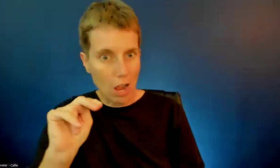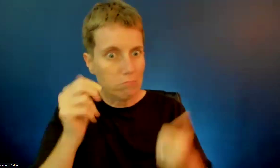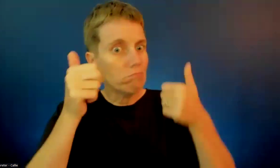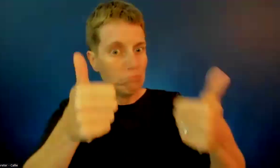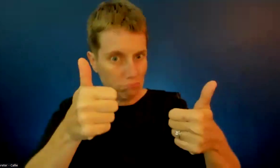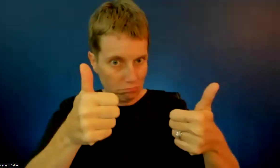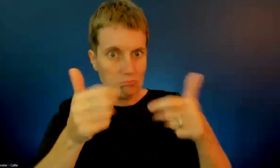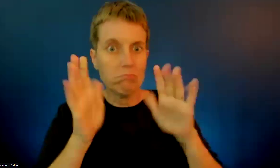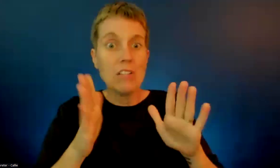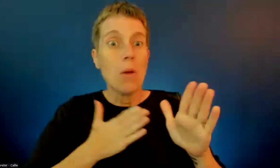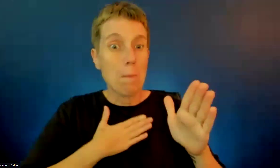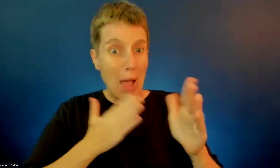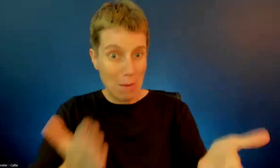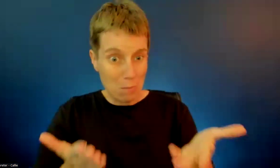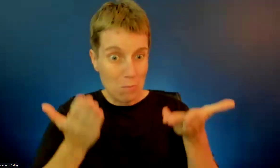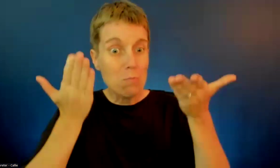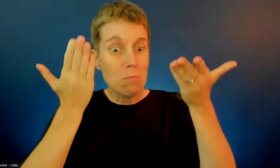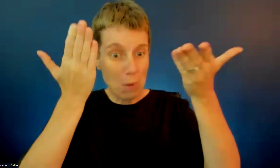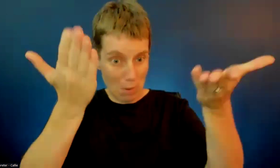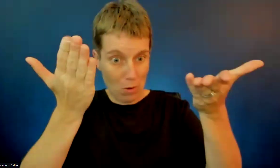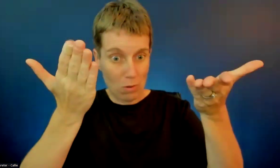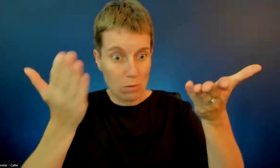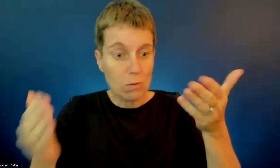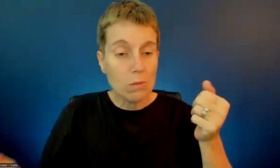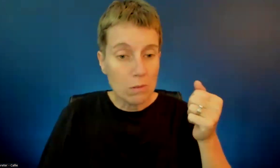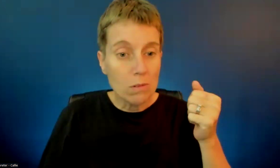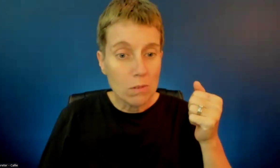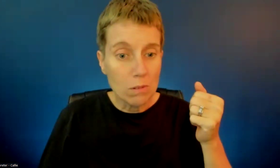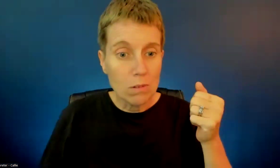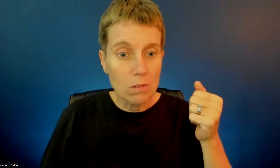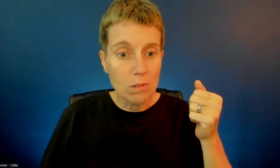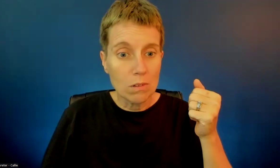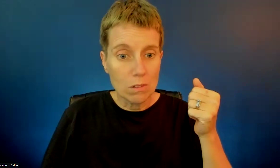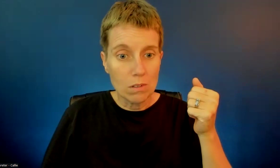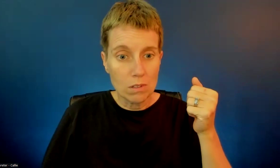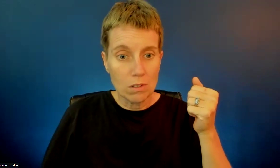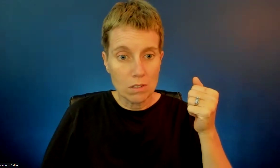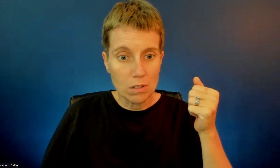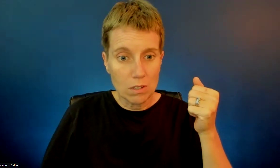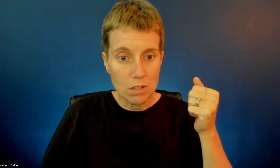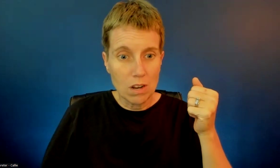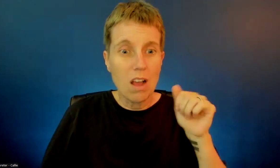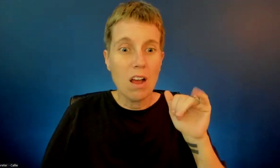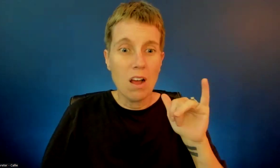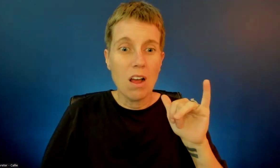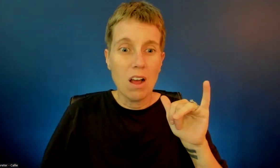of our scheduled meetings for the year, those have to get published,